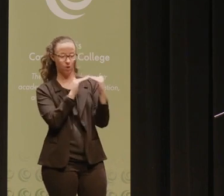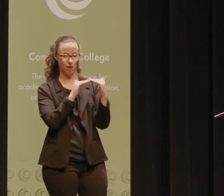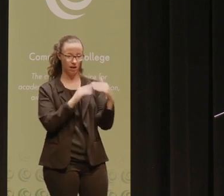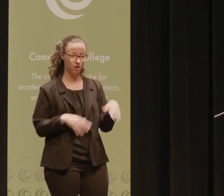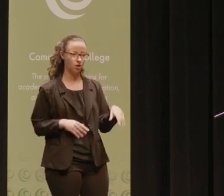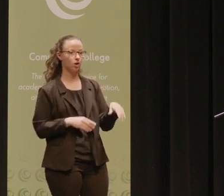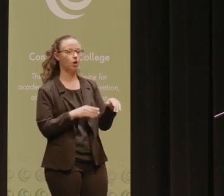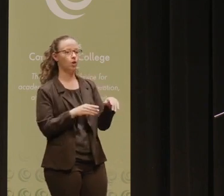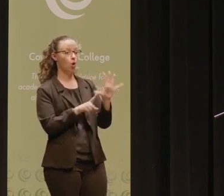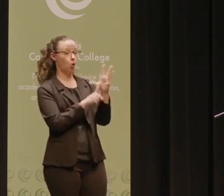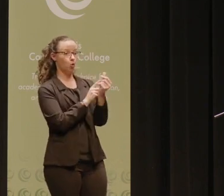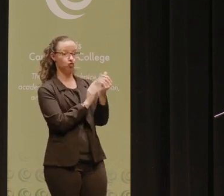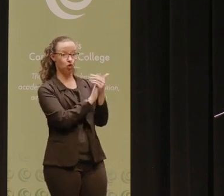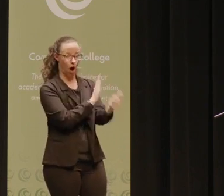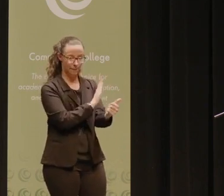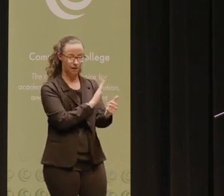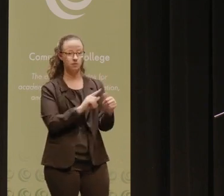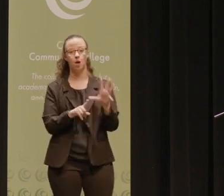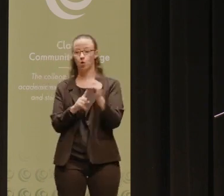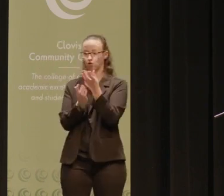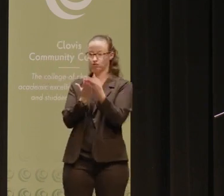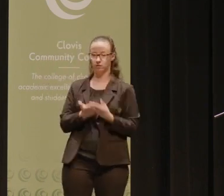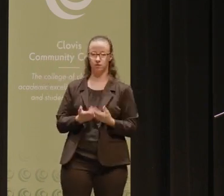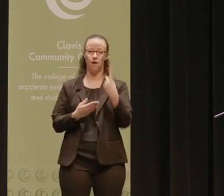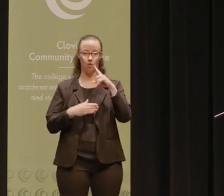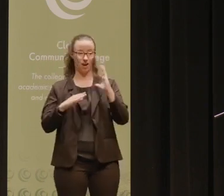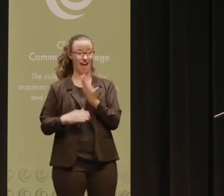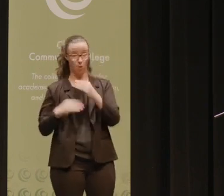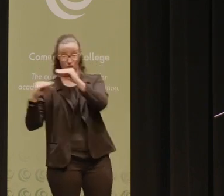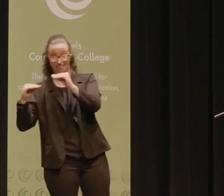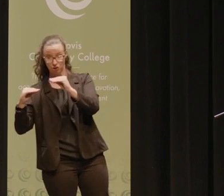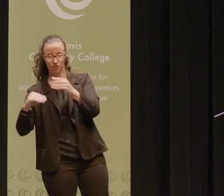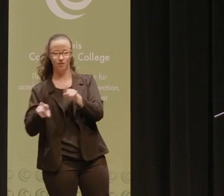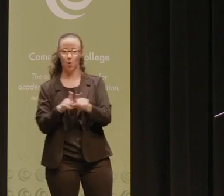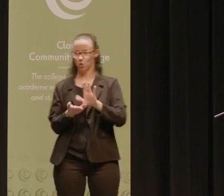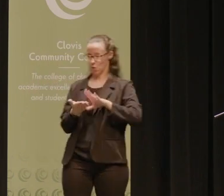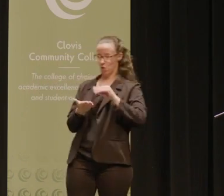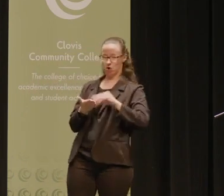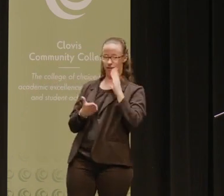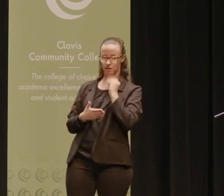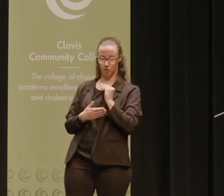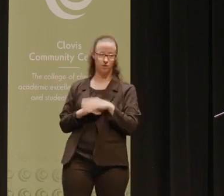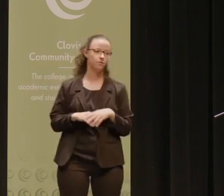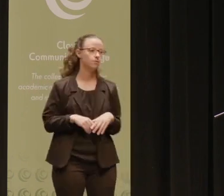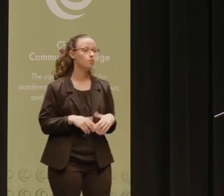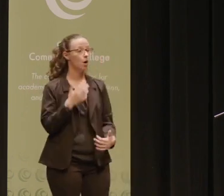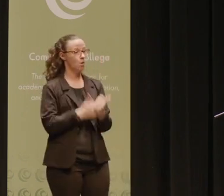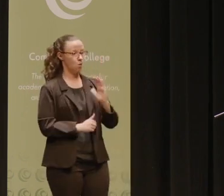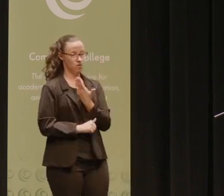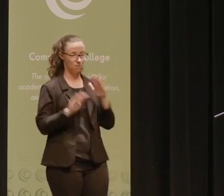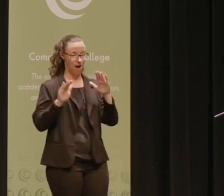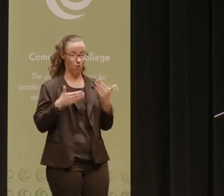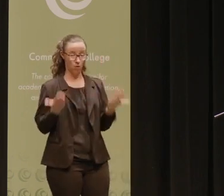critical cultural competence, and cultural relevancy into the teaching and learning experiences that we oversee. And while most of my